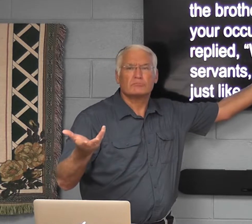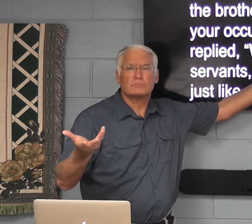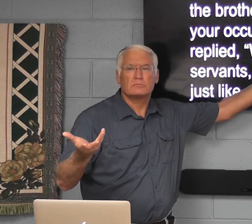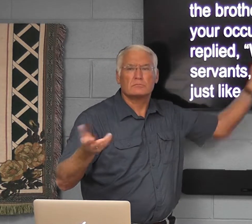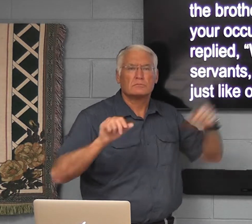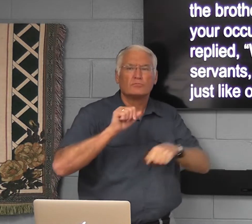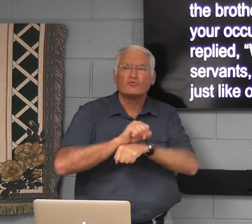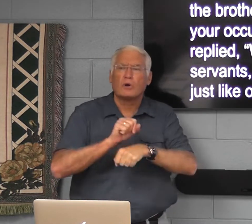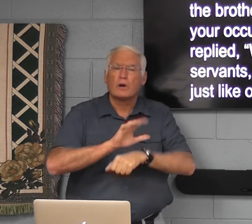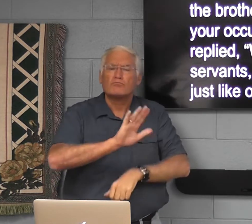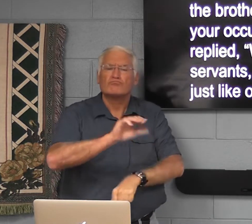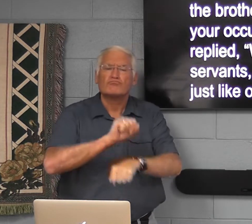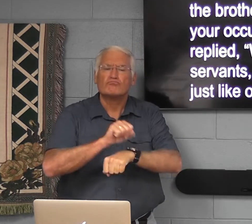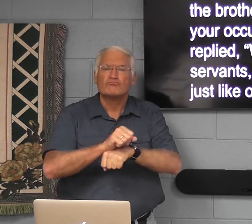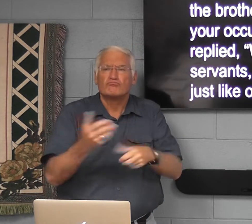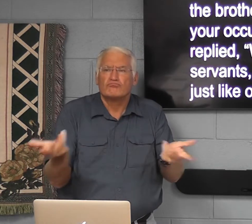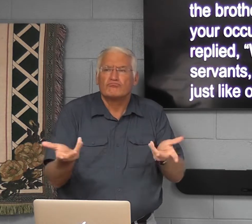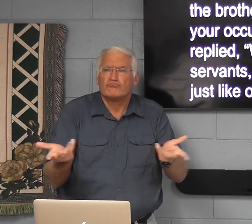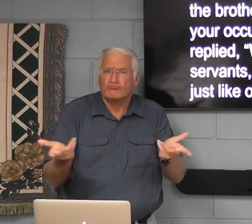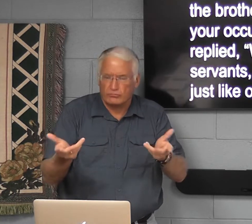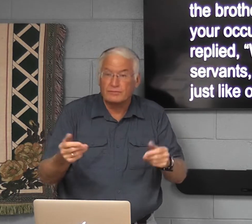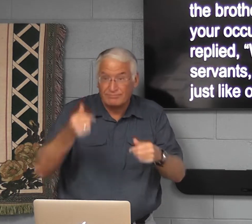Which means, what is your job? What do you do?